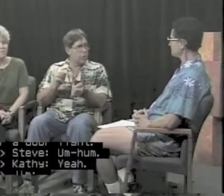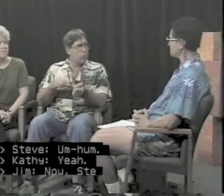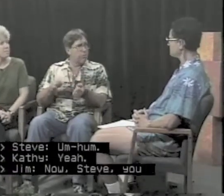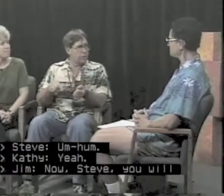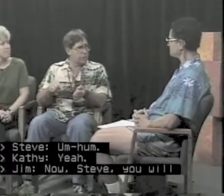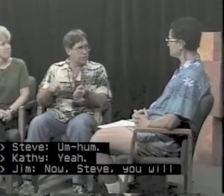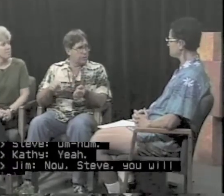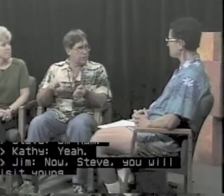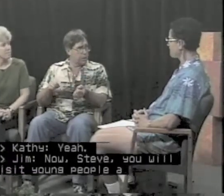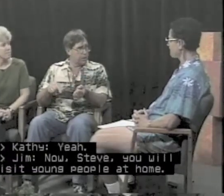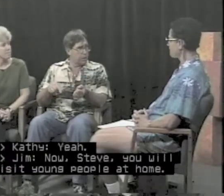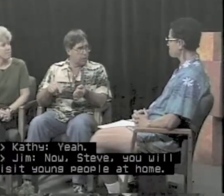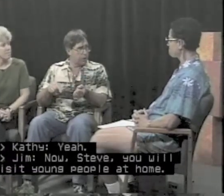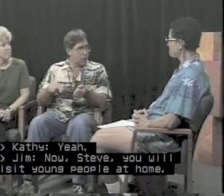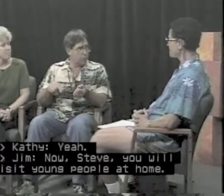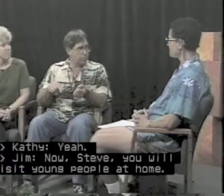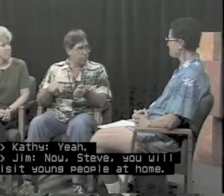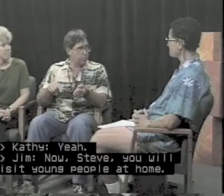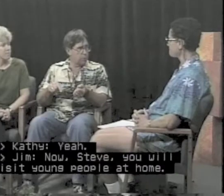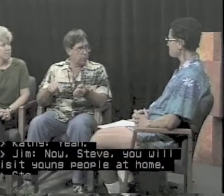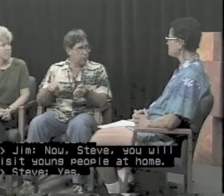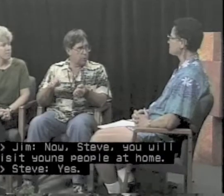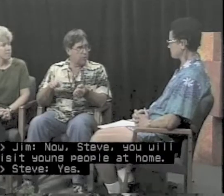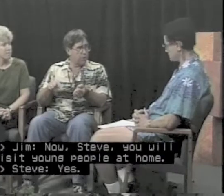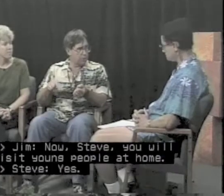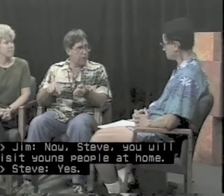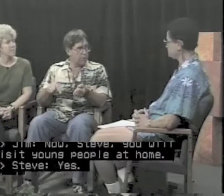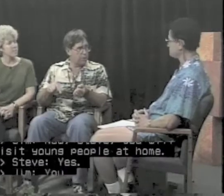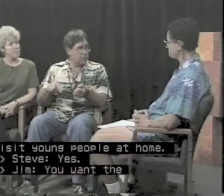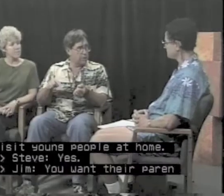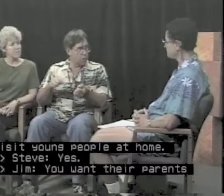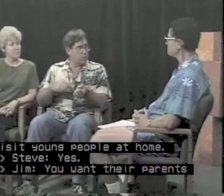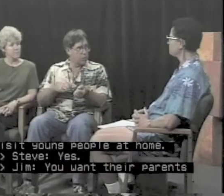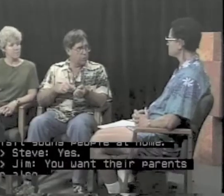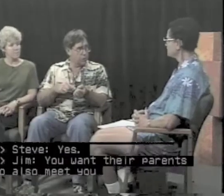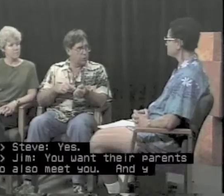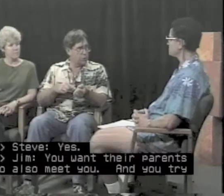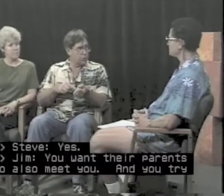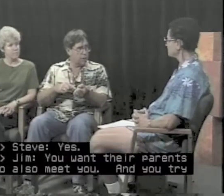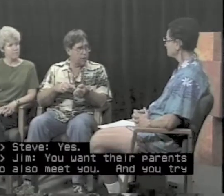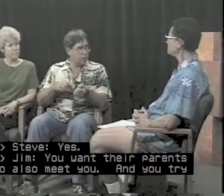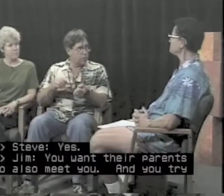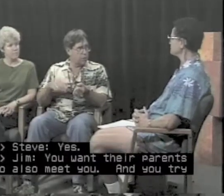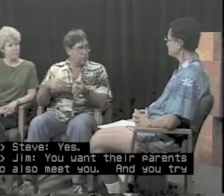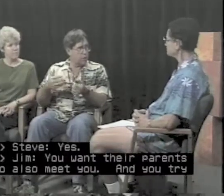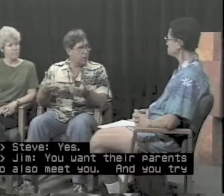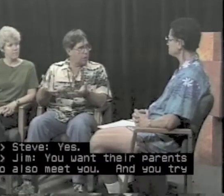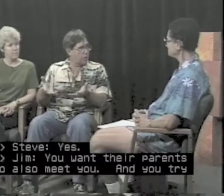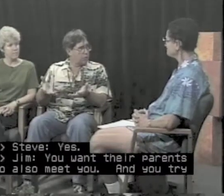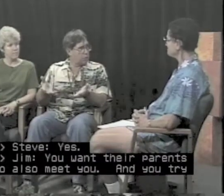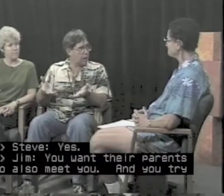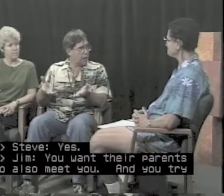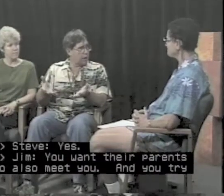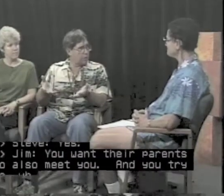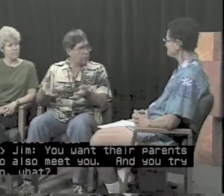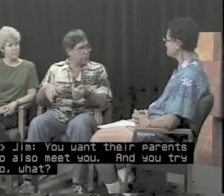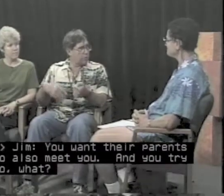you will visit young people at home. Yes. You want their parents to also meet you. Yes. you try to,